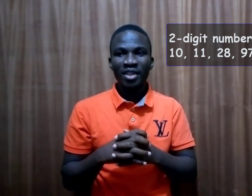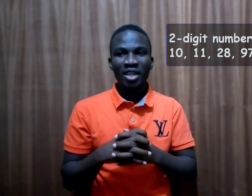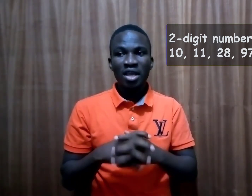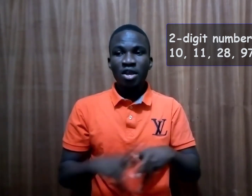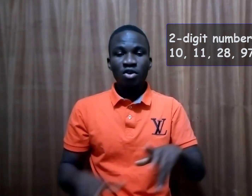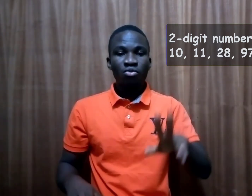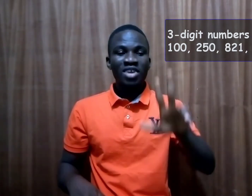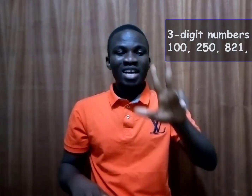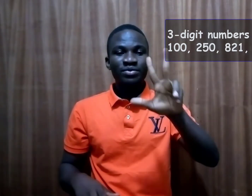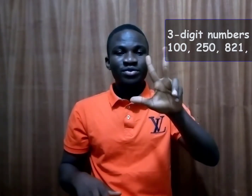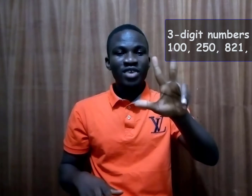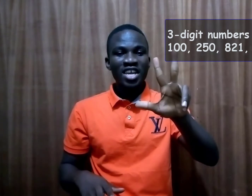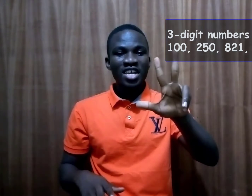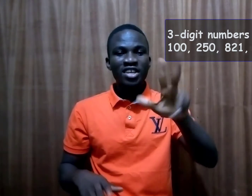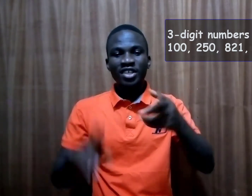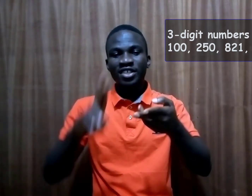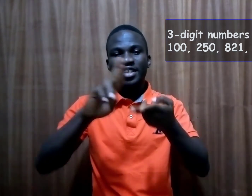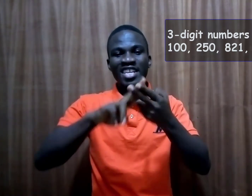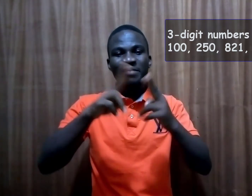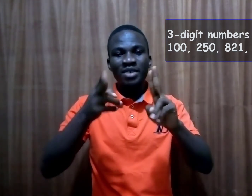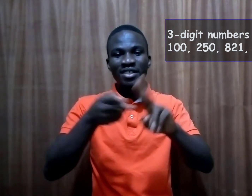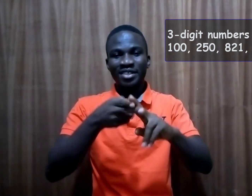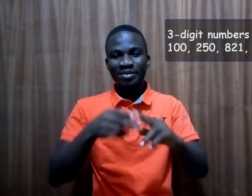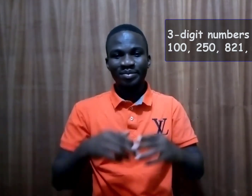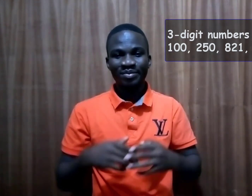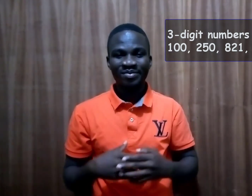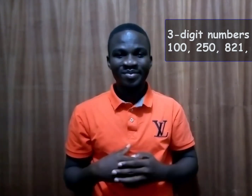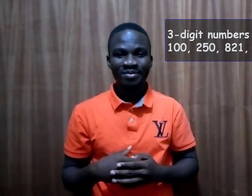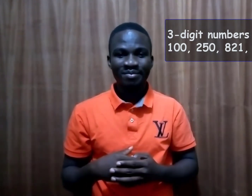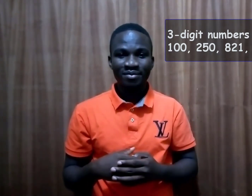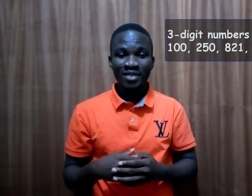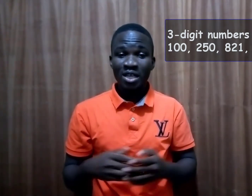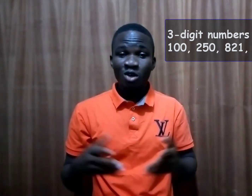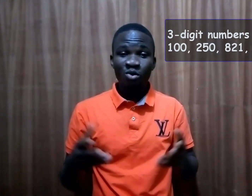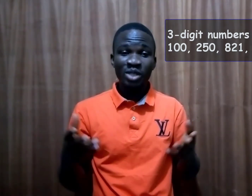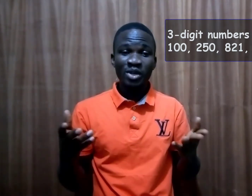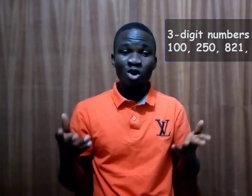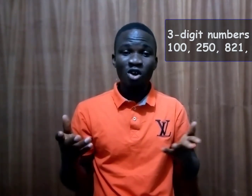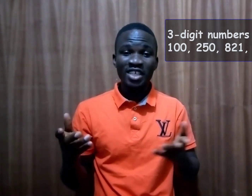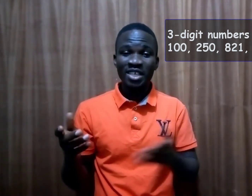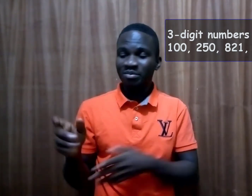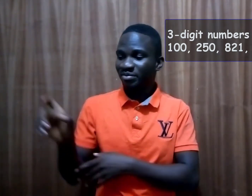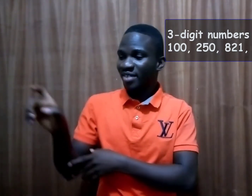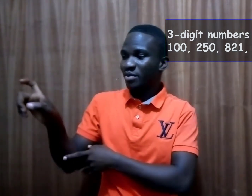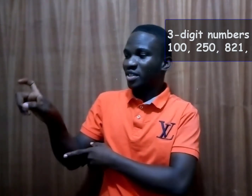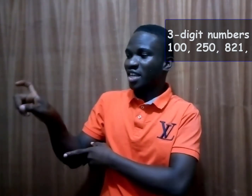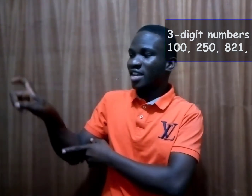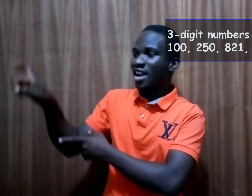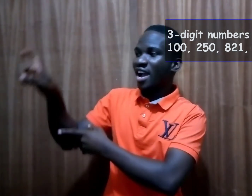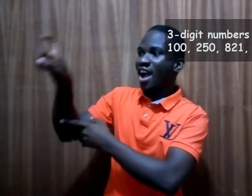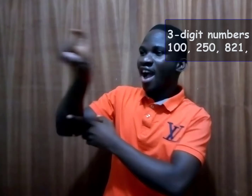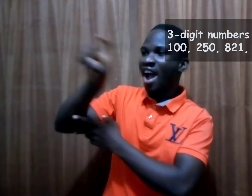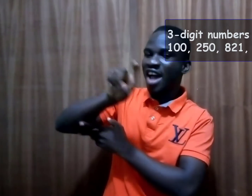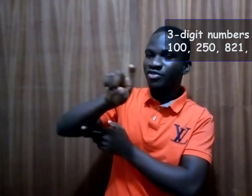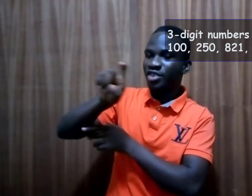We have three digit numbers which we call them hundred.